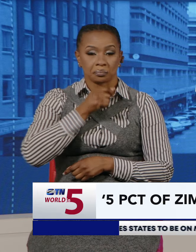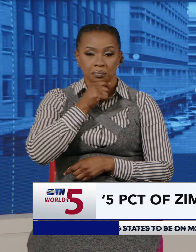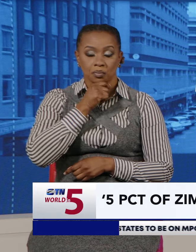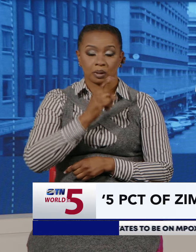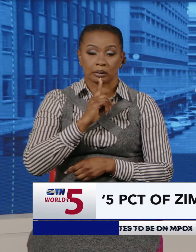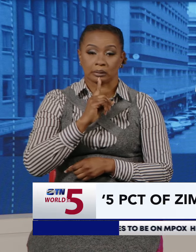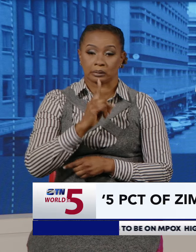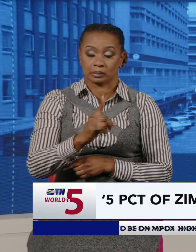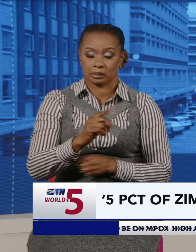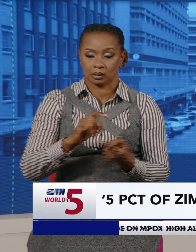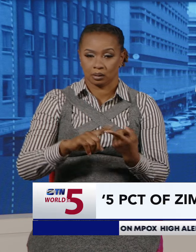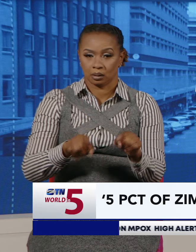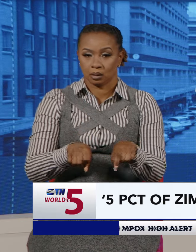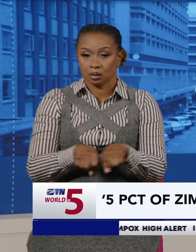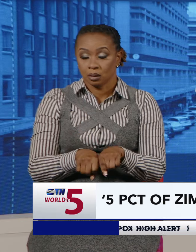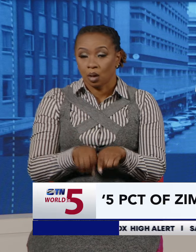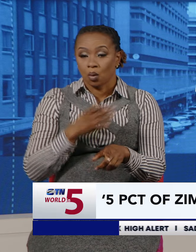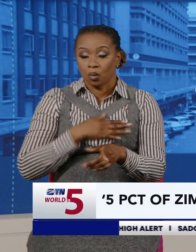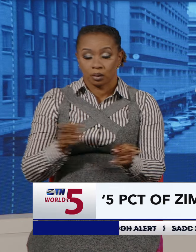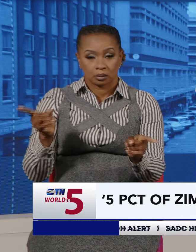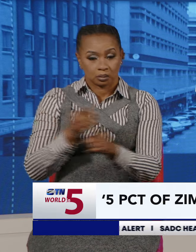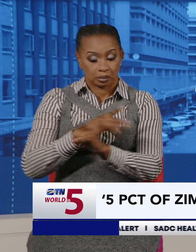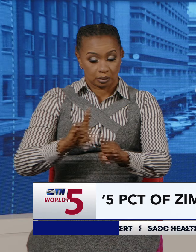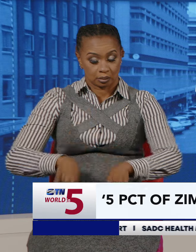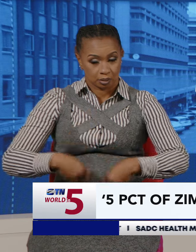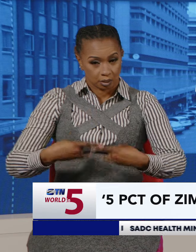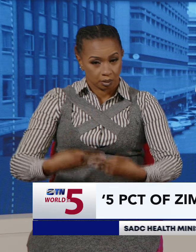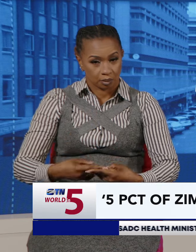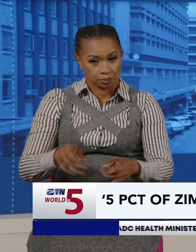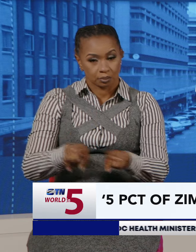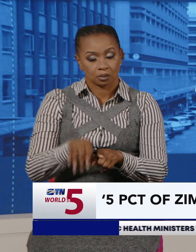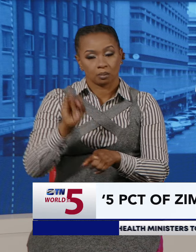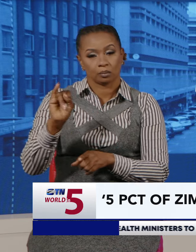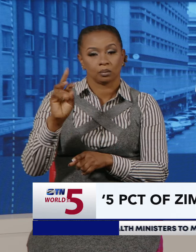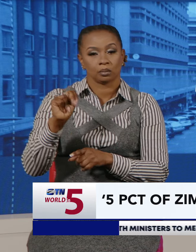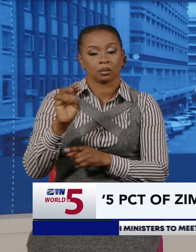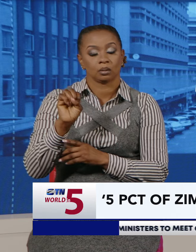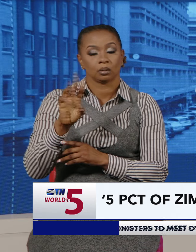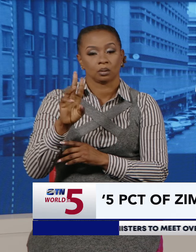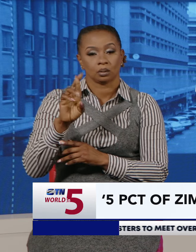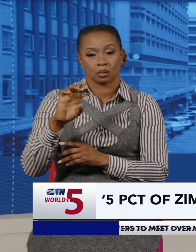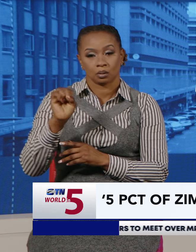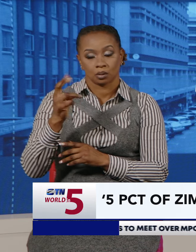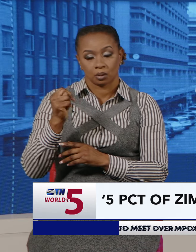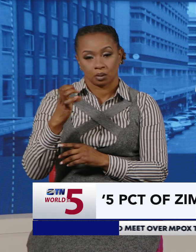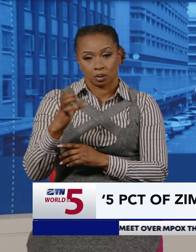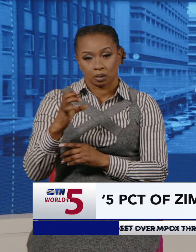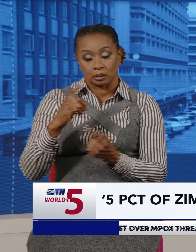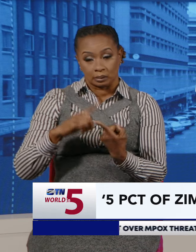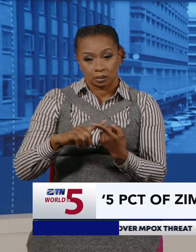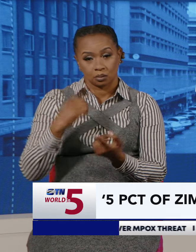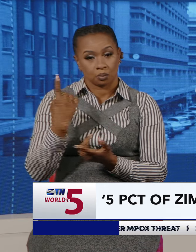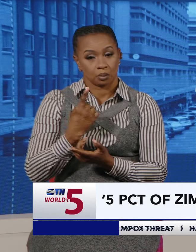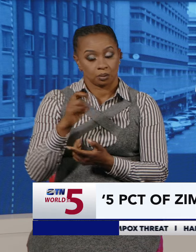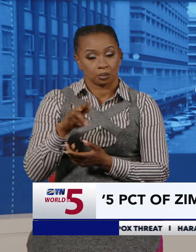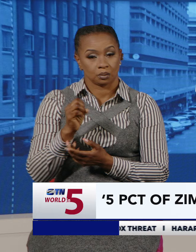Mucinewuta said they are revolutionizing health insurance with products that are going to start from as little as $1. He said only